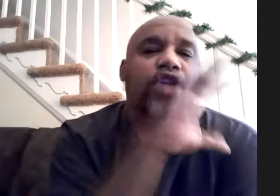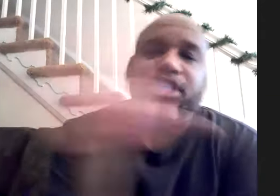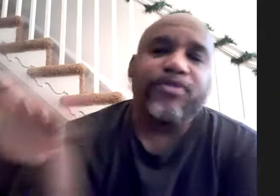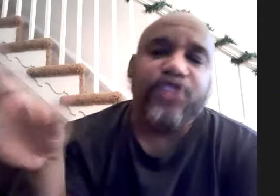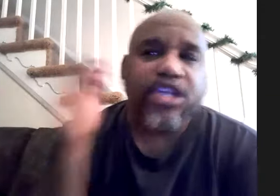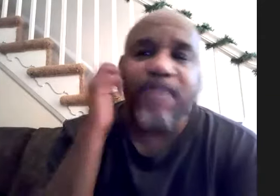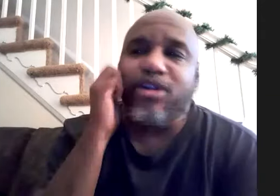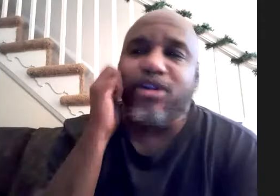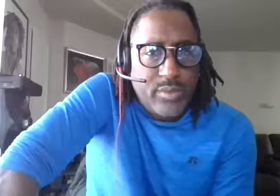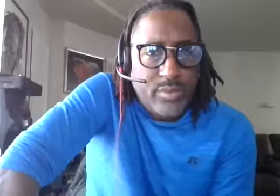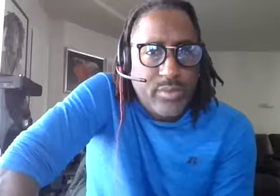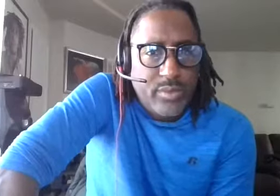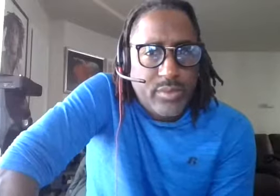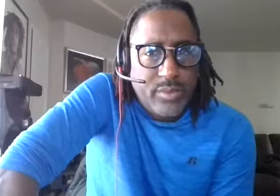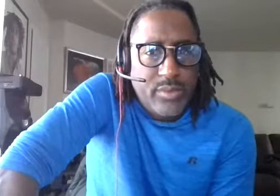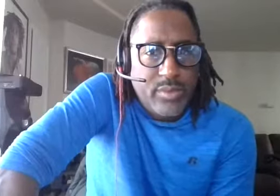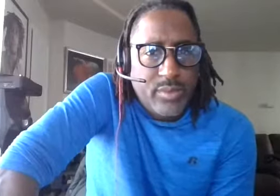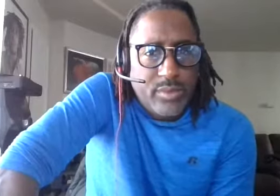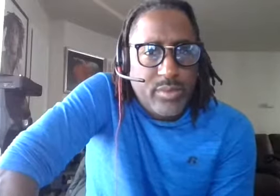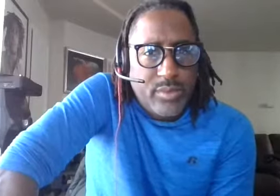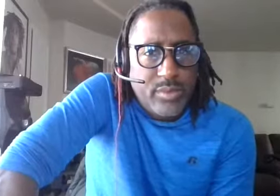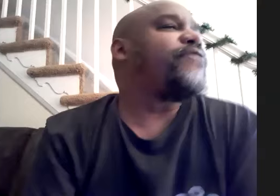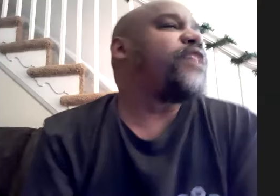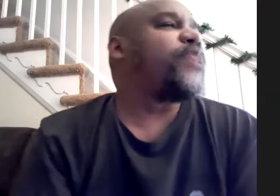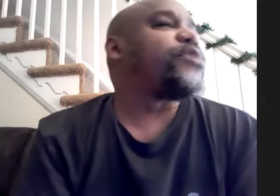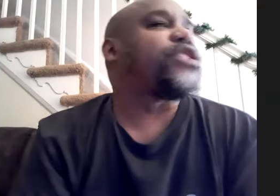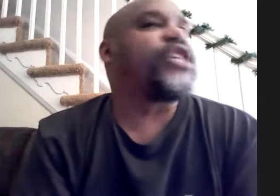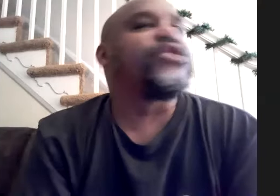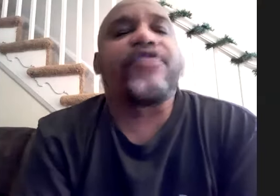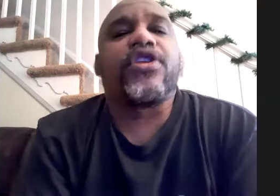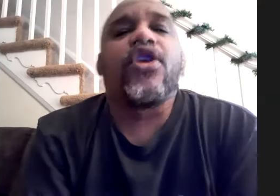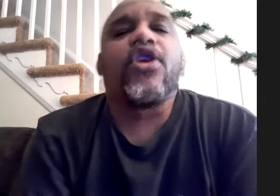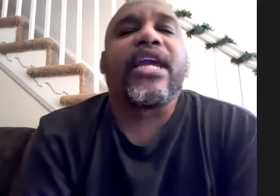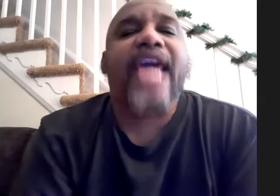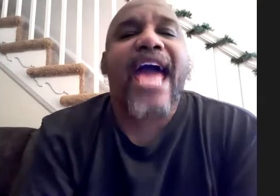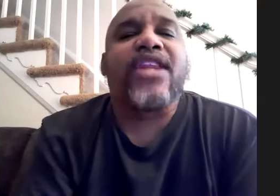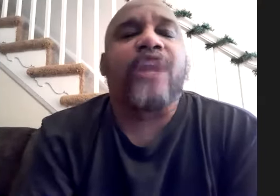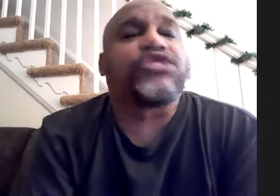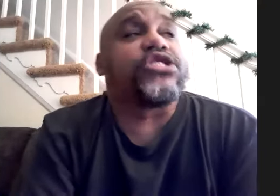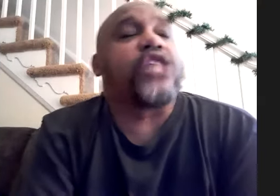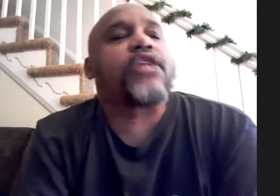awesome musician he plays like 10 12 instruments he said i had to develop a skill set that nobody had and i was just like